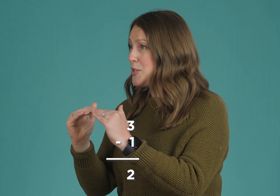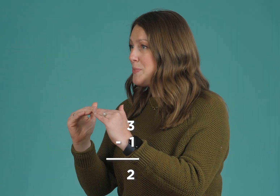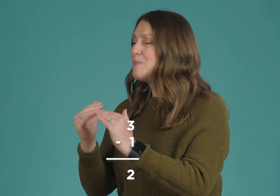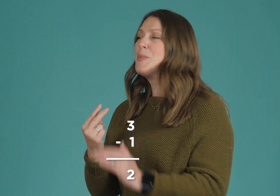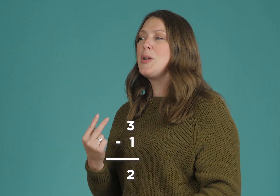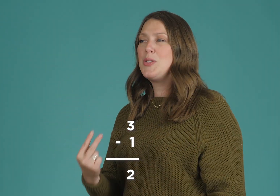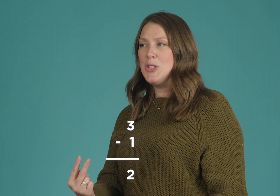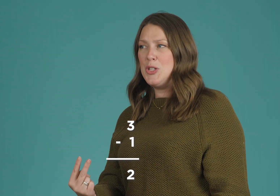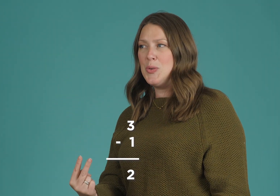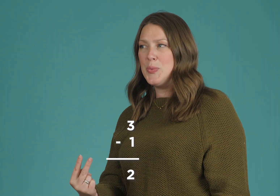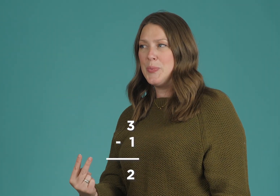2.